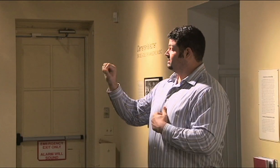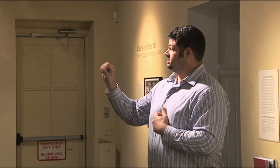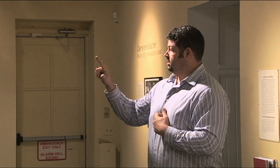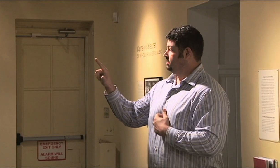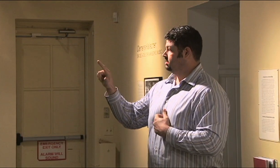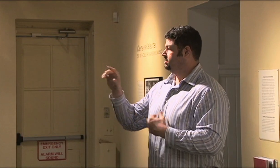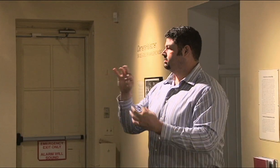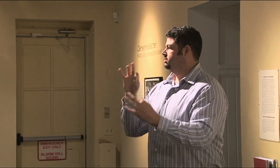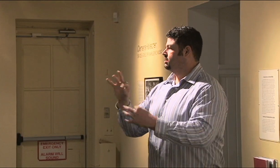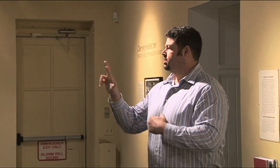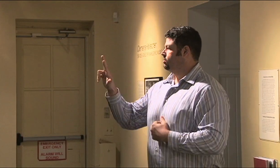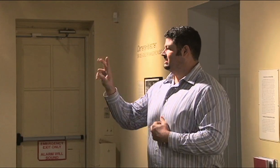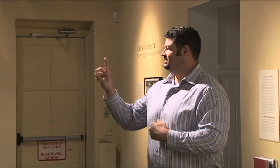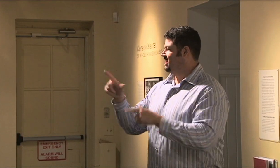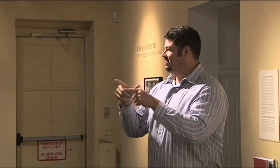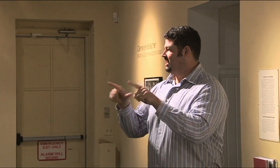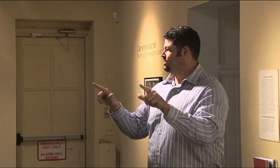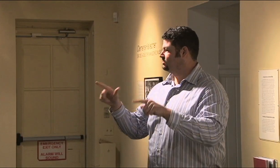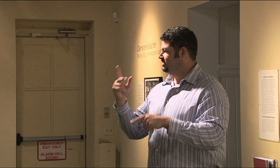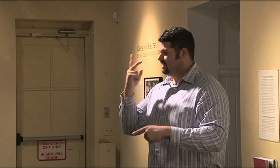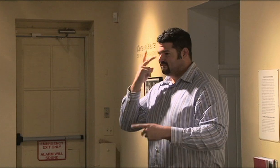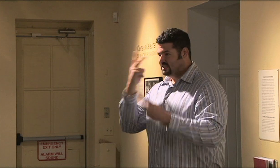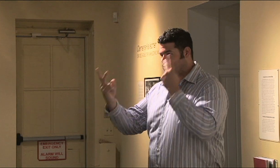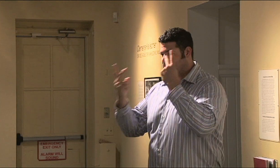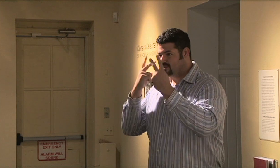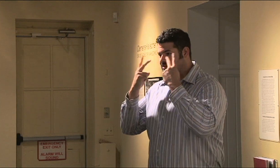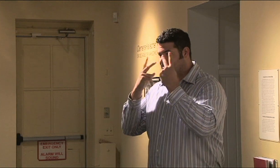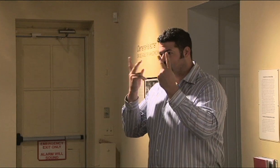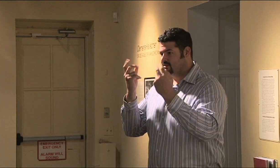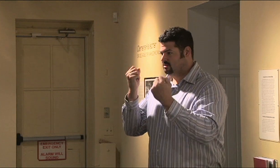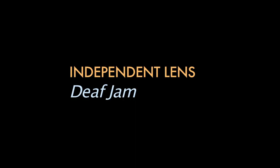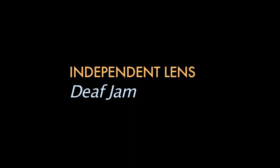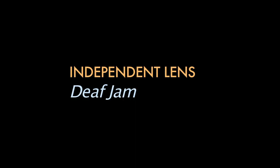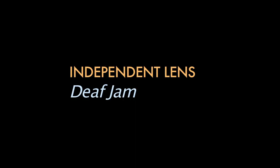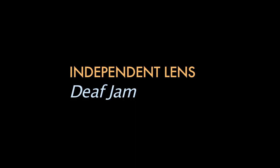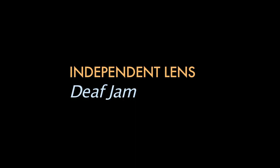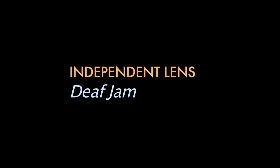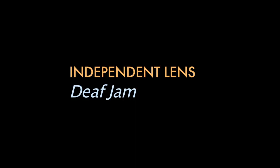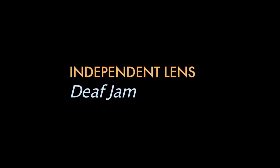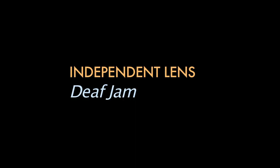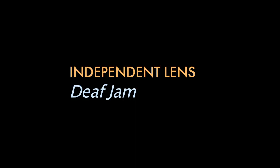American Sign Language is a three-dimensional visual language.